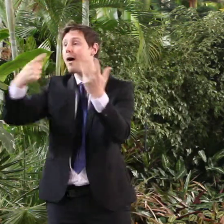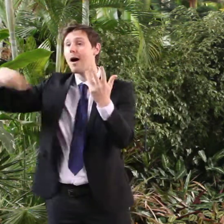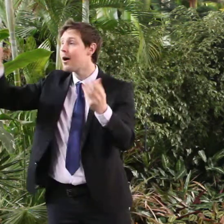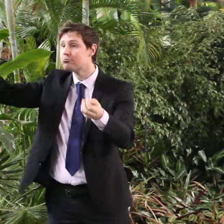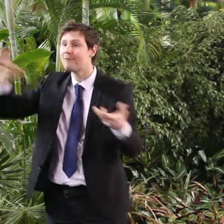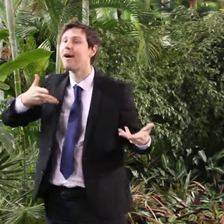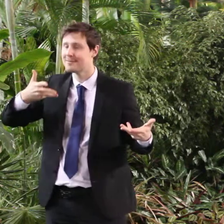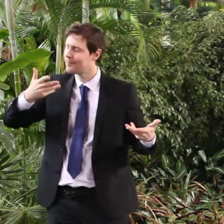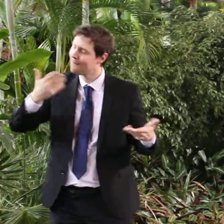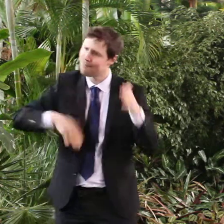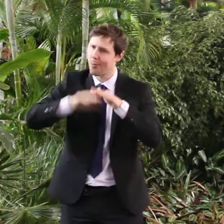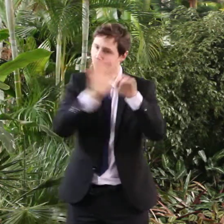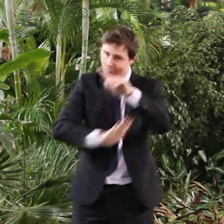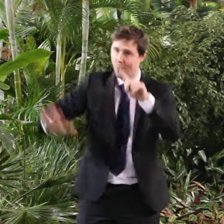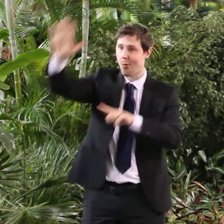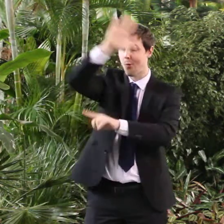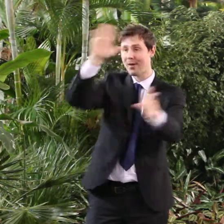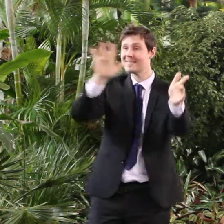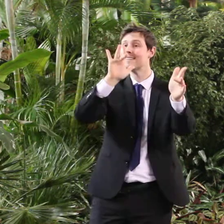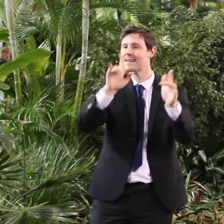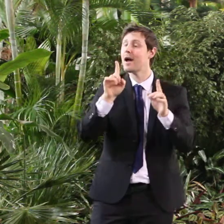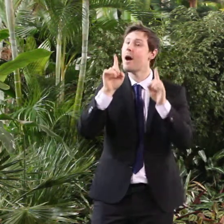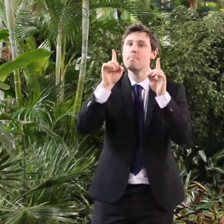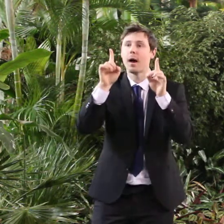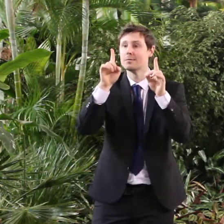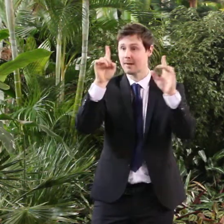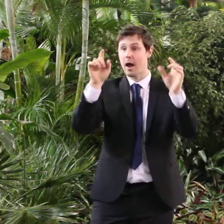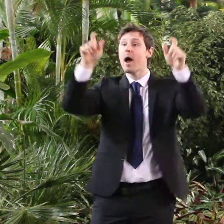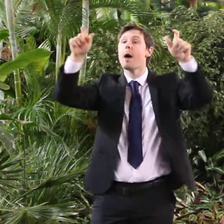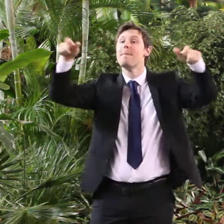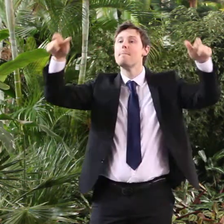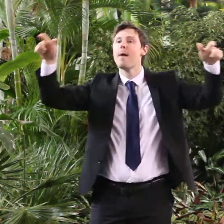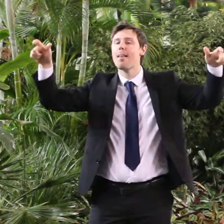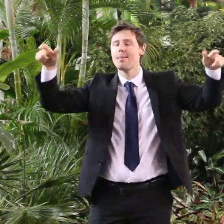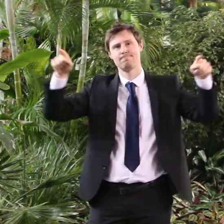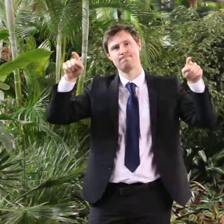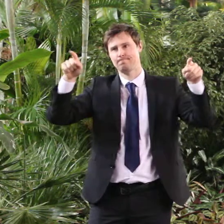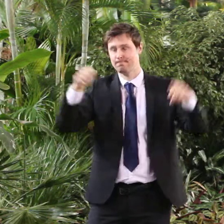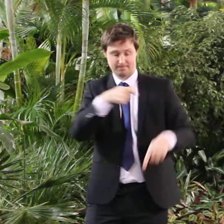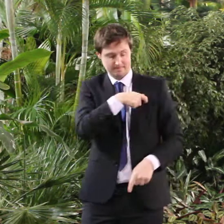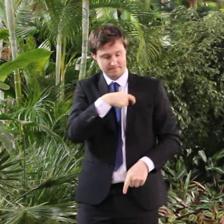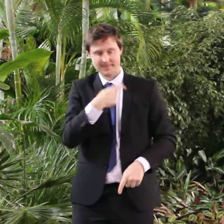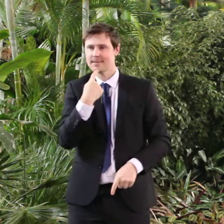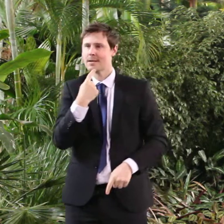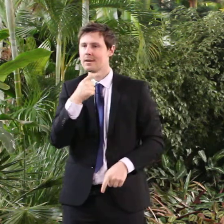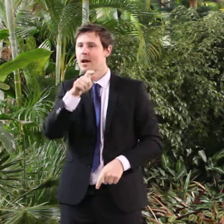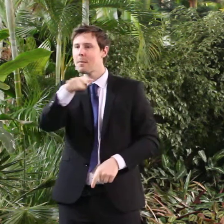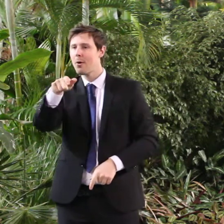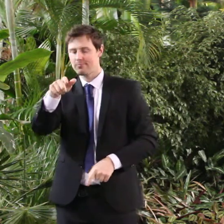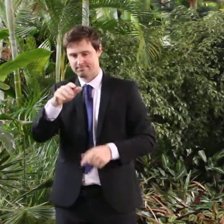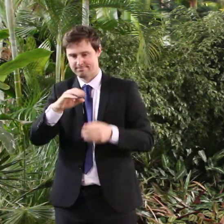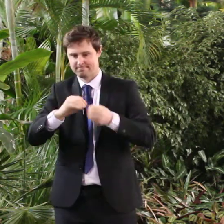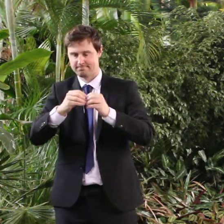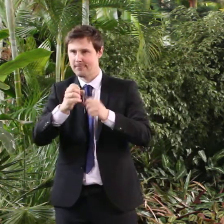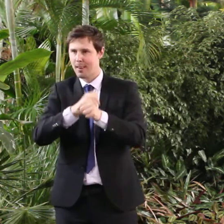providers in the city. But most of all, the people of the city. That's why the badge says people make Glasgow. The people of this